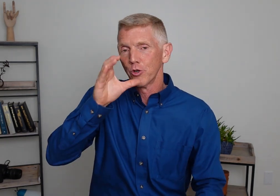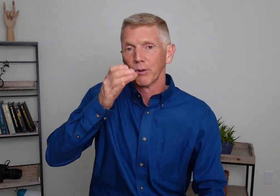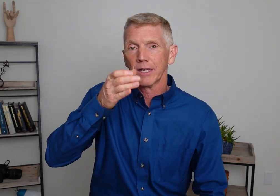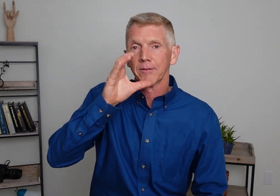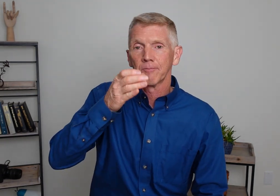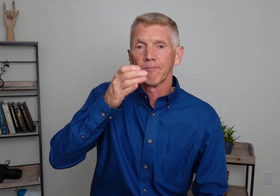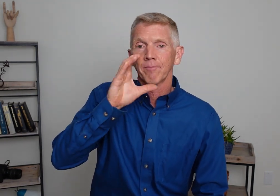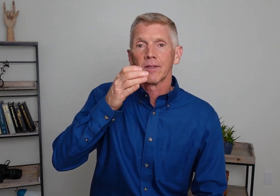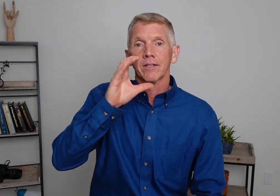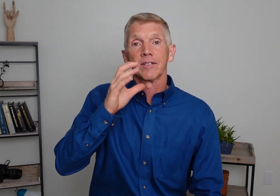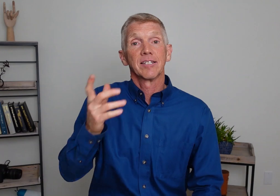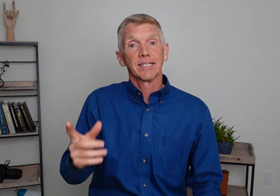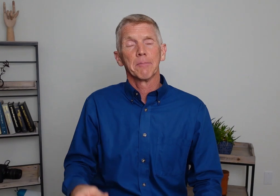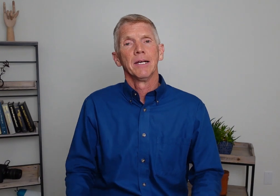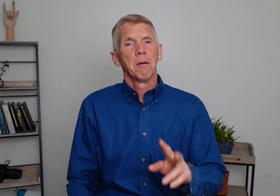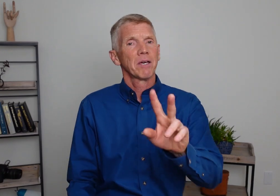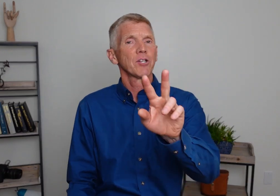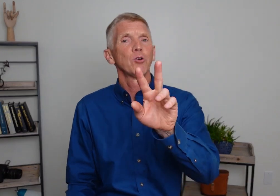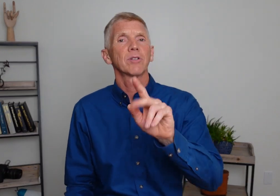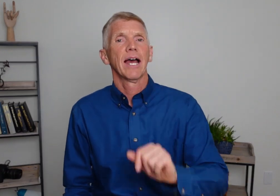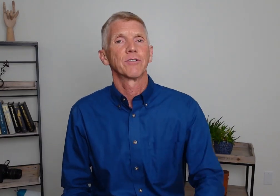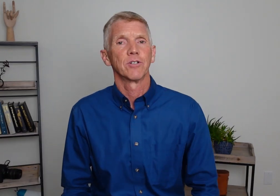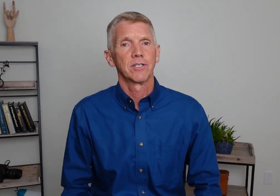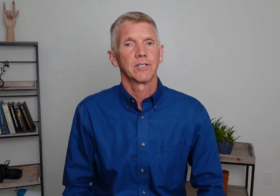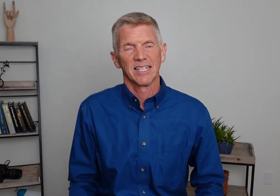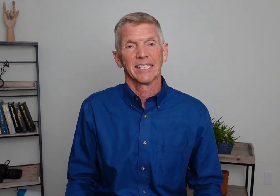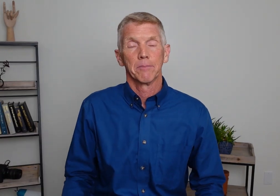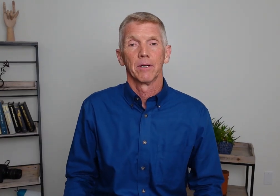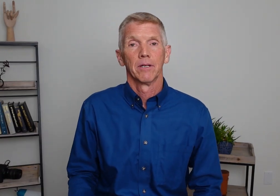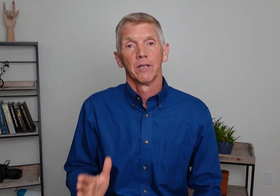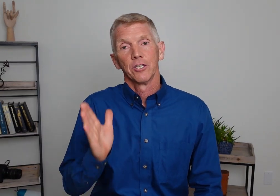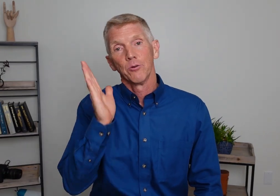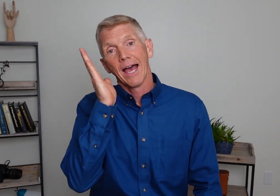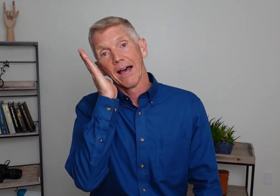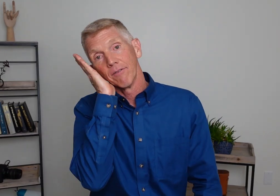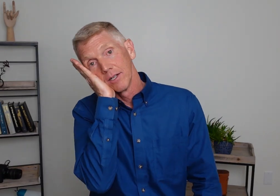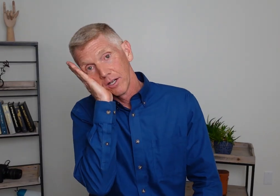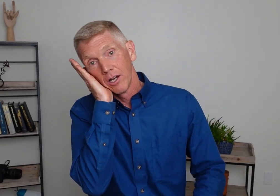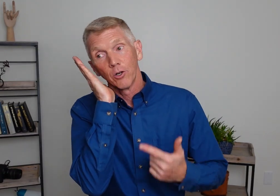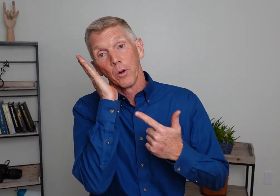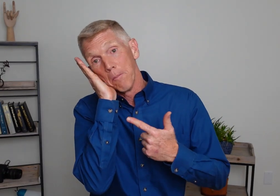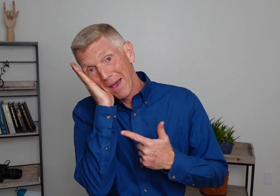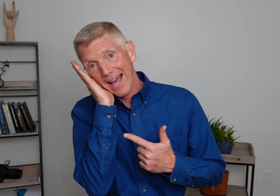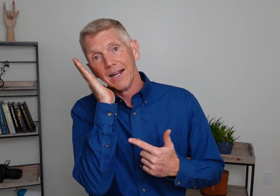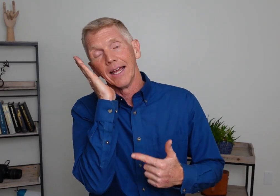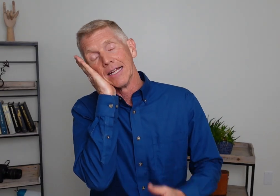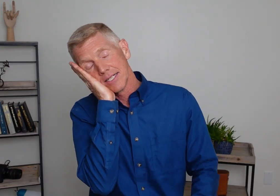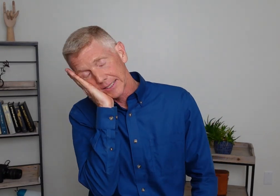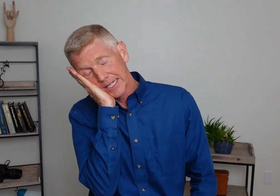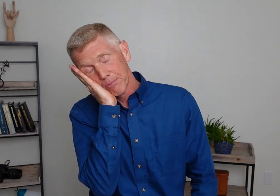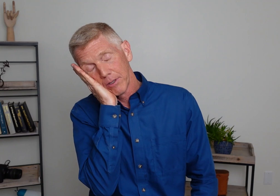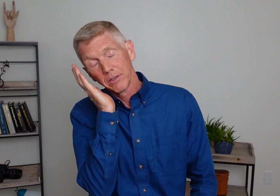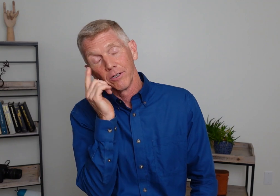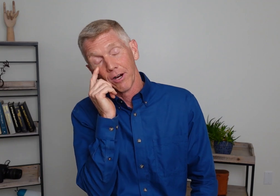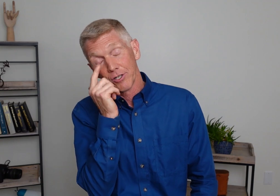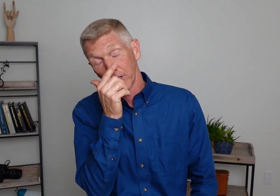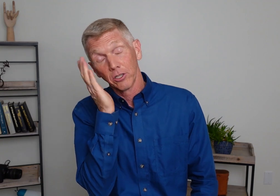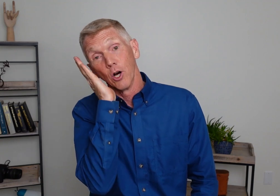So drink. To sleep. I'm give you two signs for to sleep. You have go to bed and sleep. Your eyes are going to close.